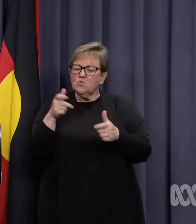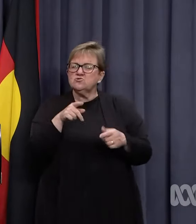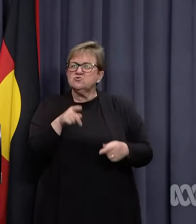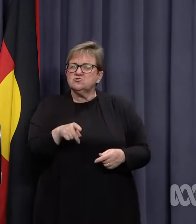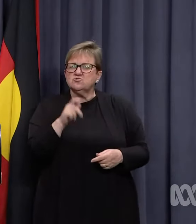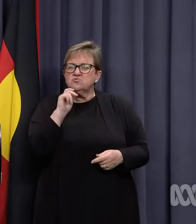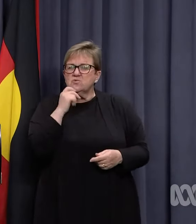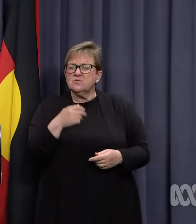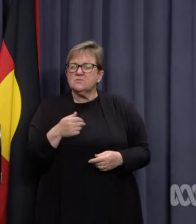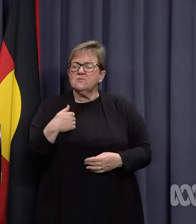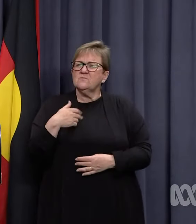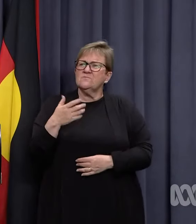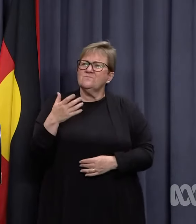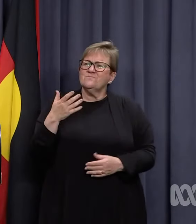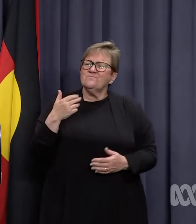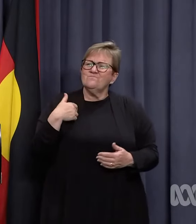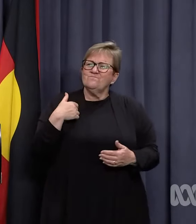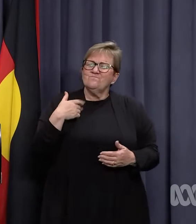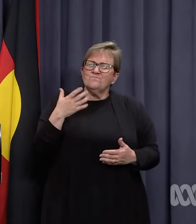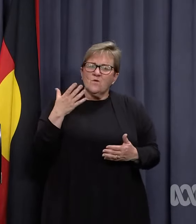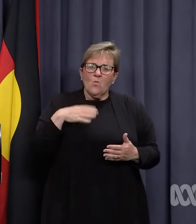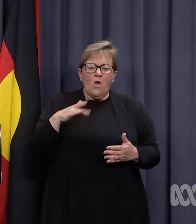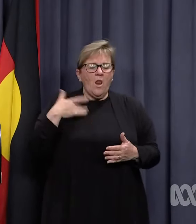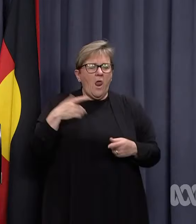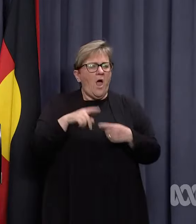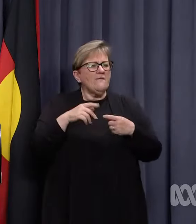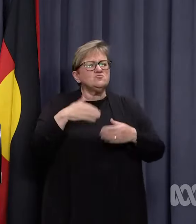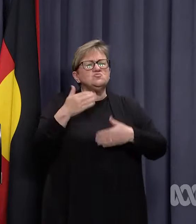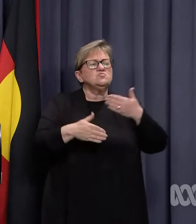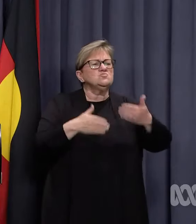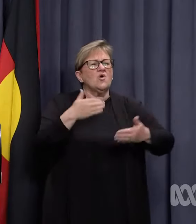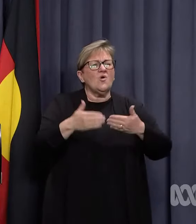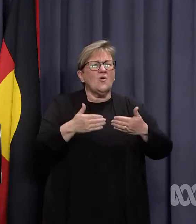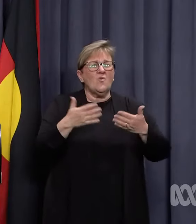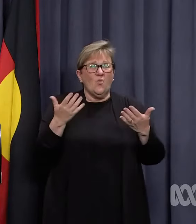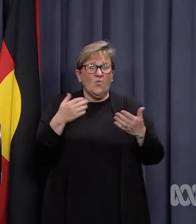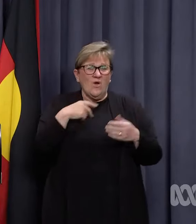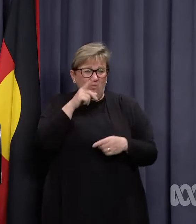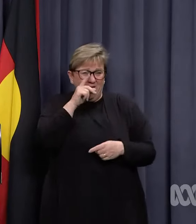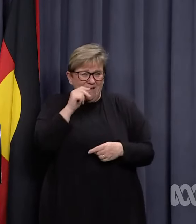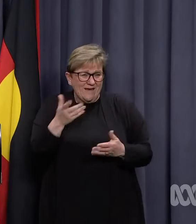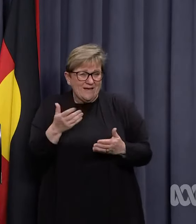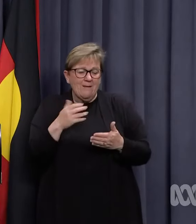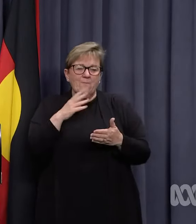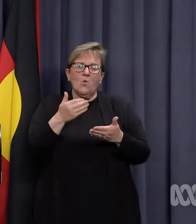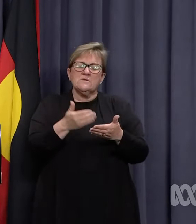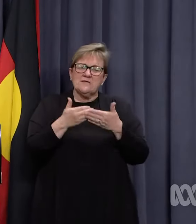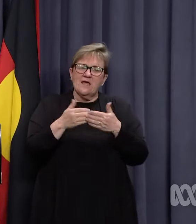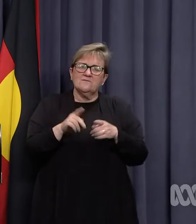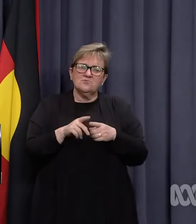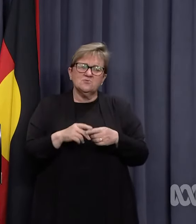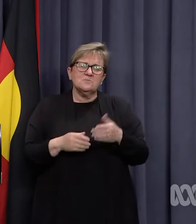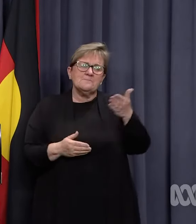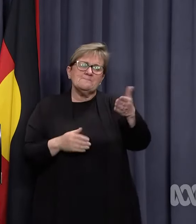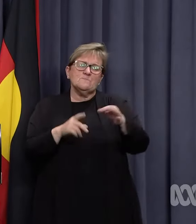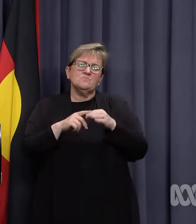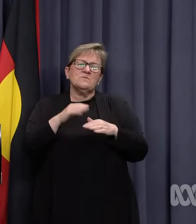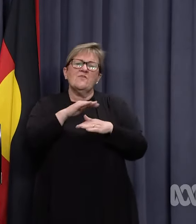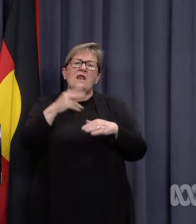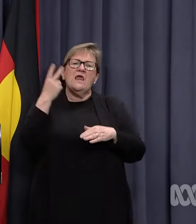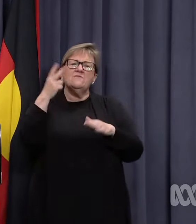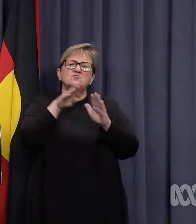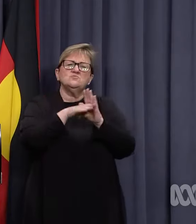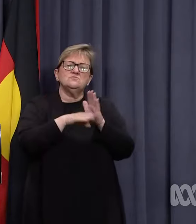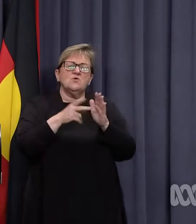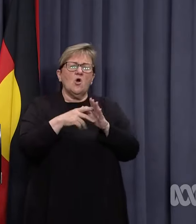those. We do want life to continue as much as possible, as safely as possible. Given those Level 2 restrictions